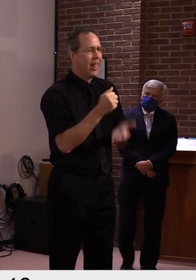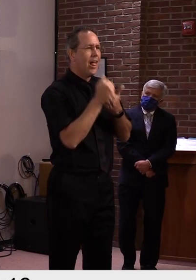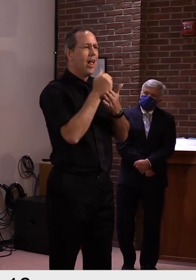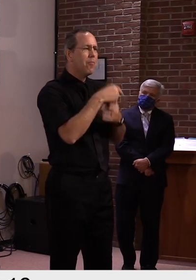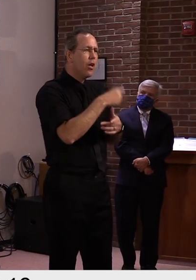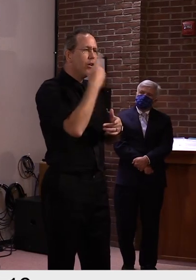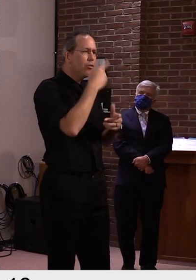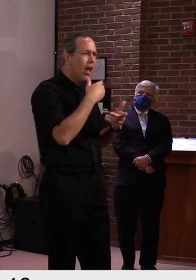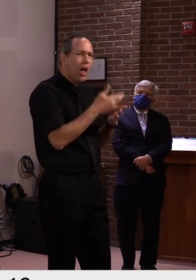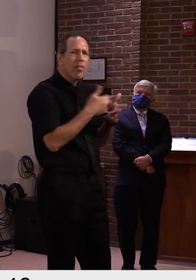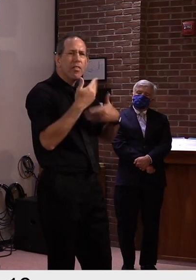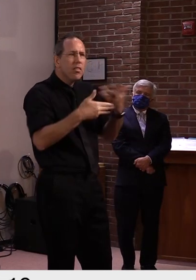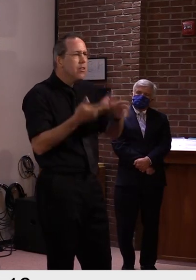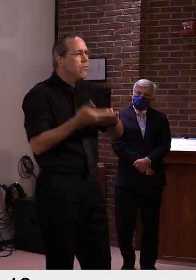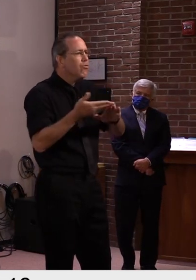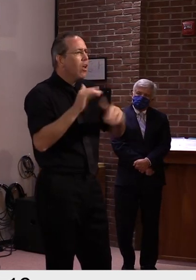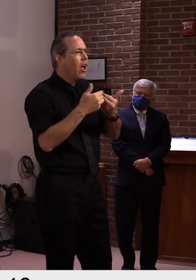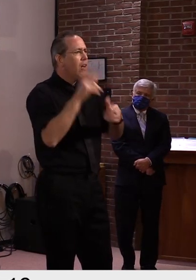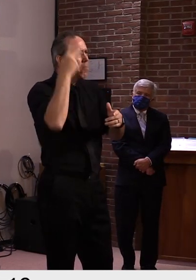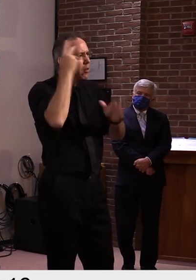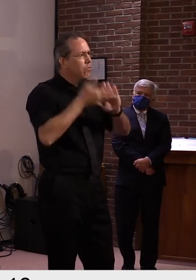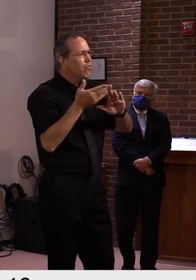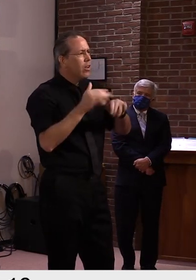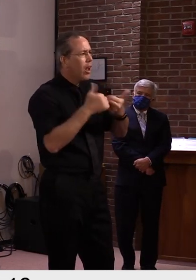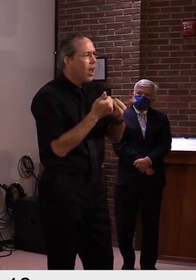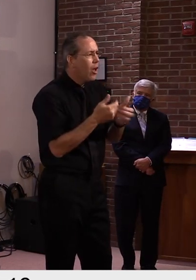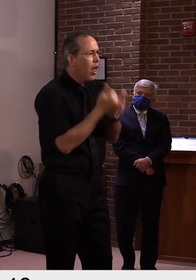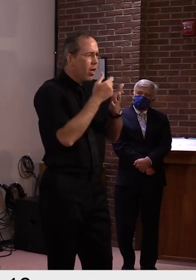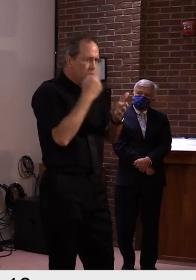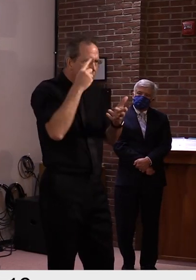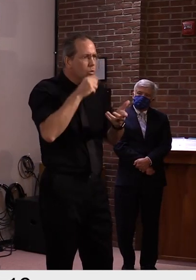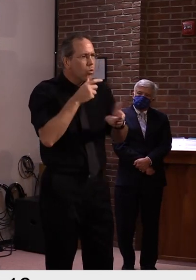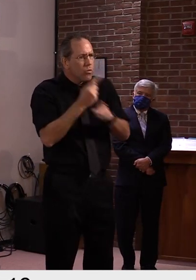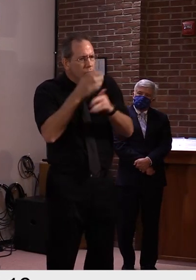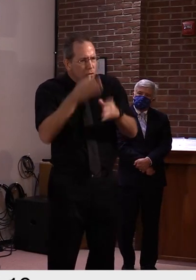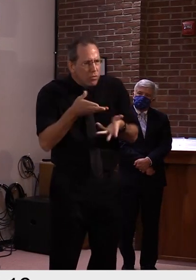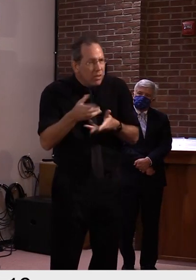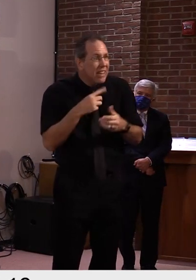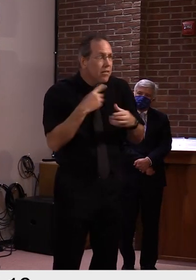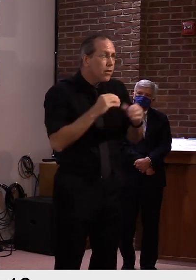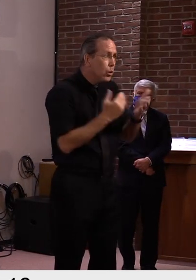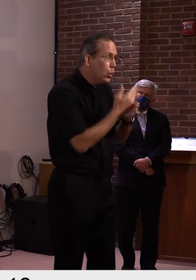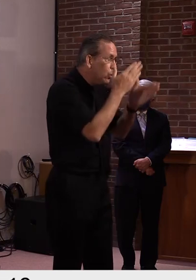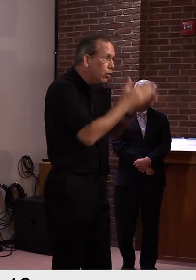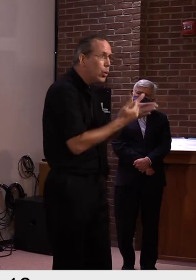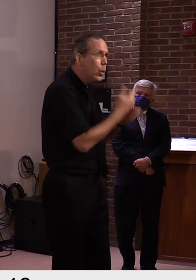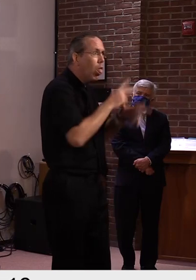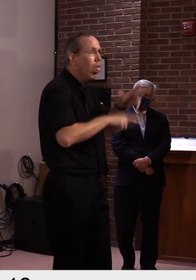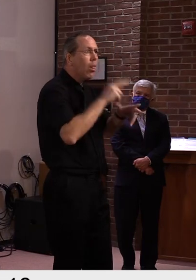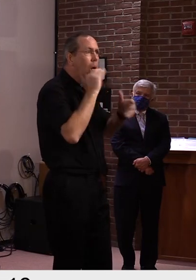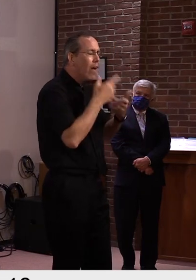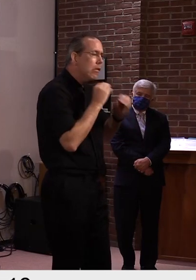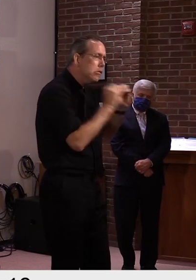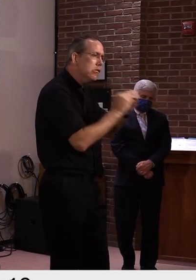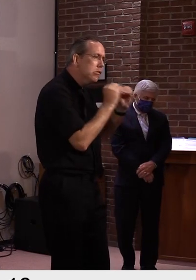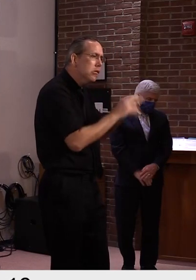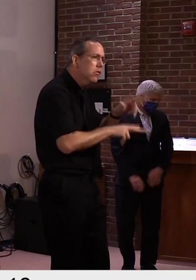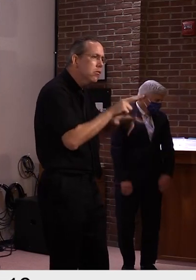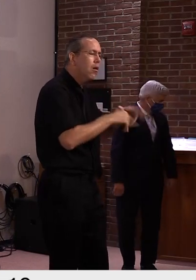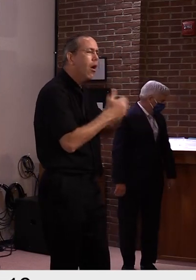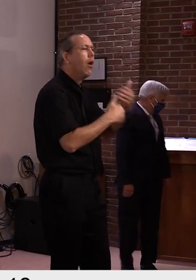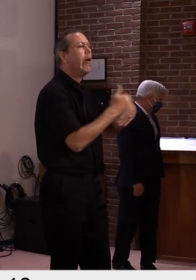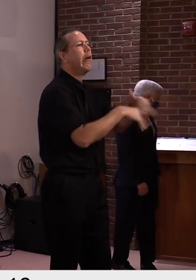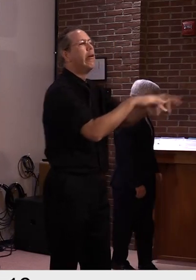from learning and doing the job. But, you know, there's, um, you have the Secretary of the Senate, uh, that, uh, does a wonderful